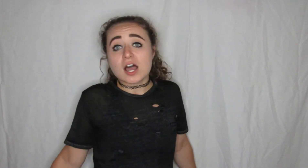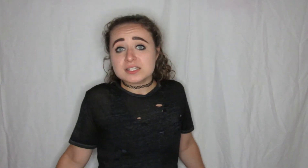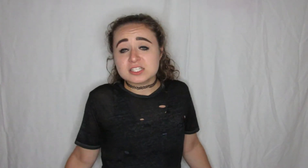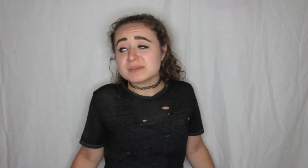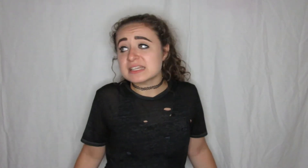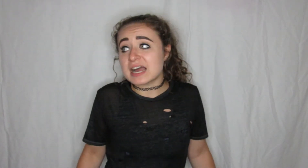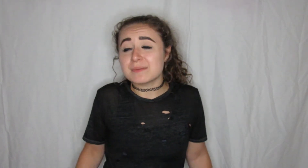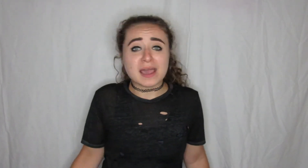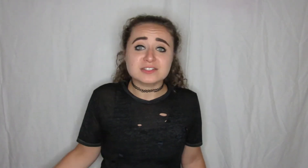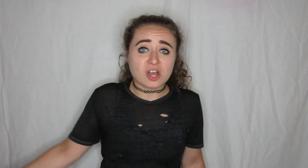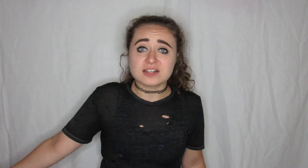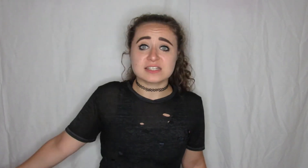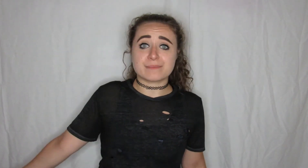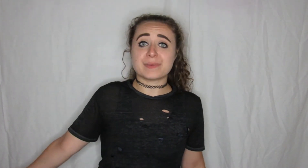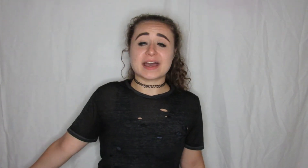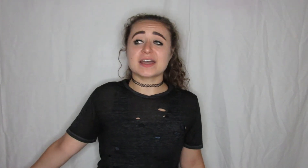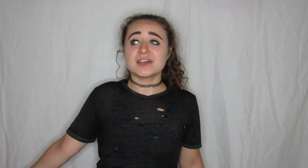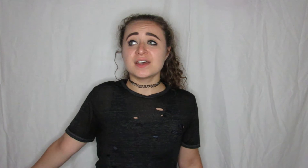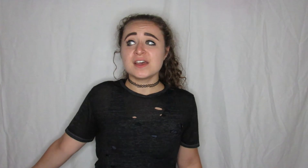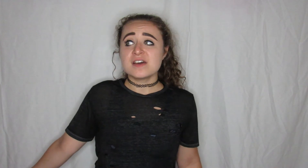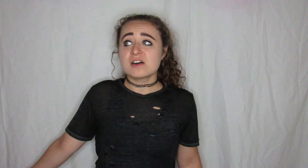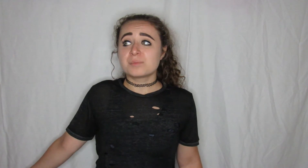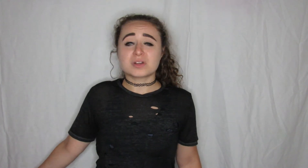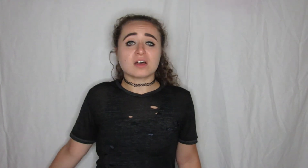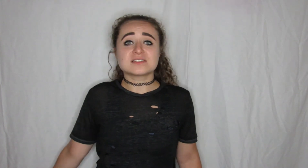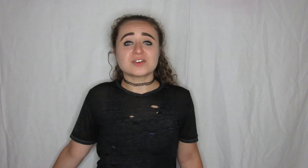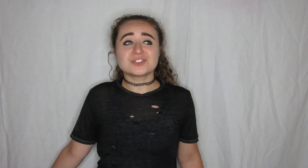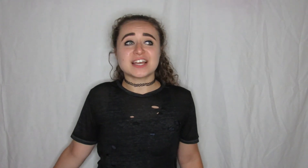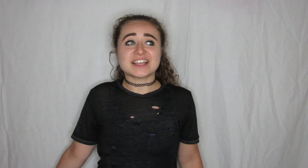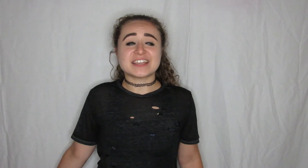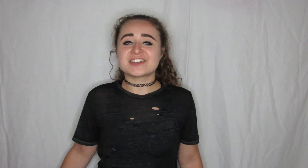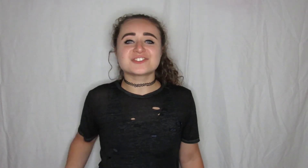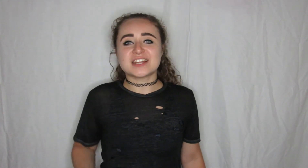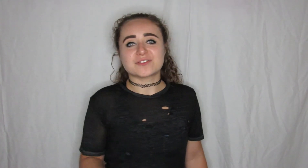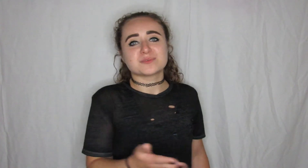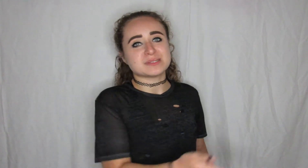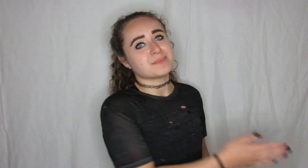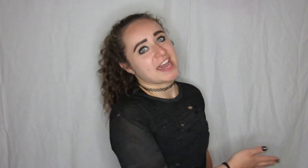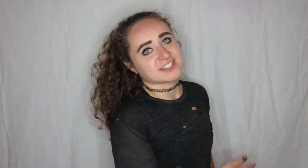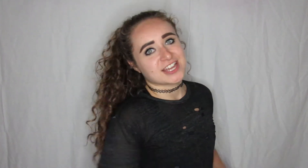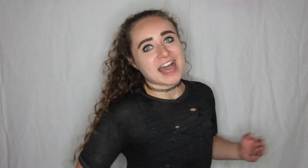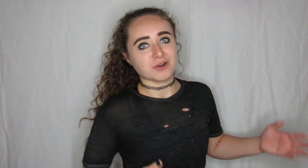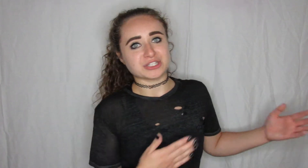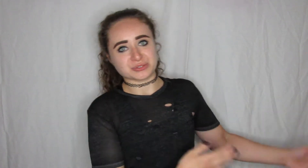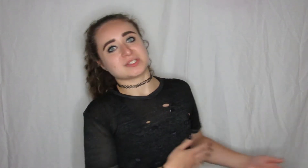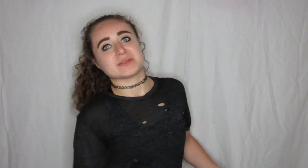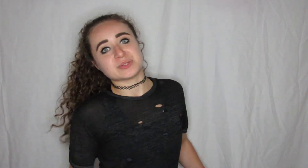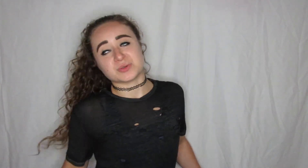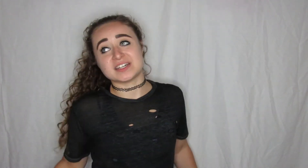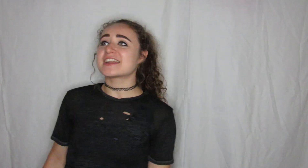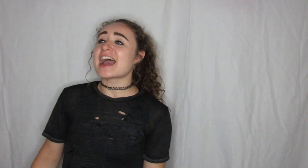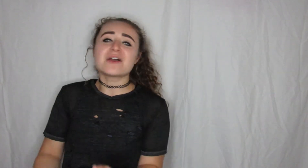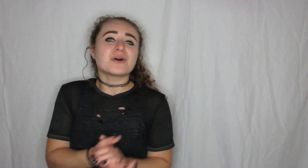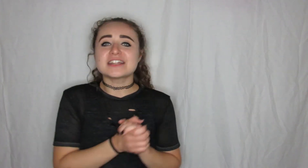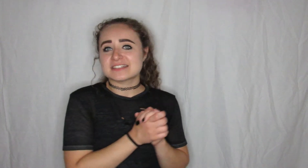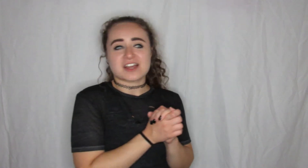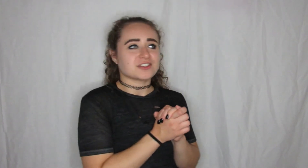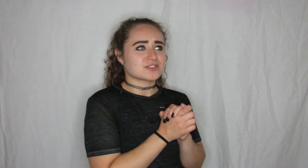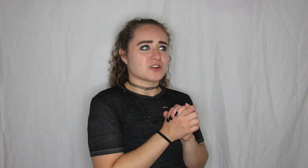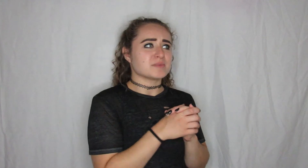talks to me I might talk to him back but also like it'll never be back to how it used to be between us I wanted to tell this story